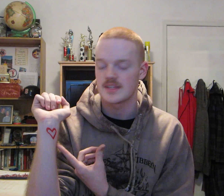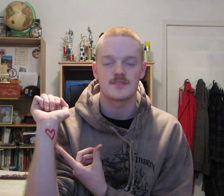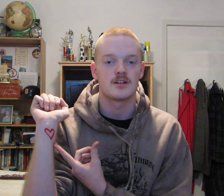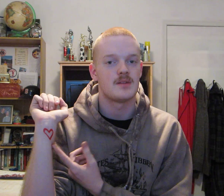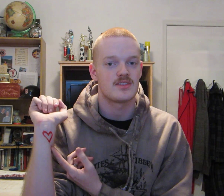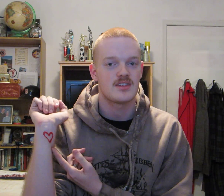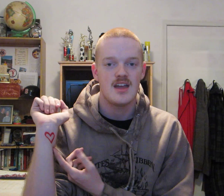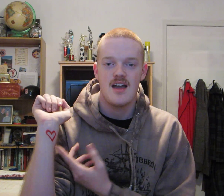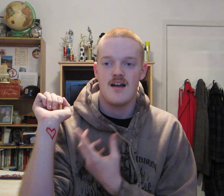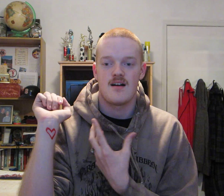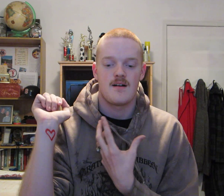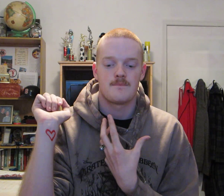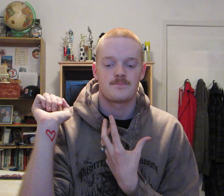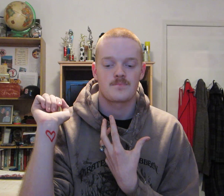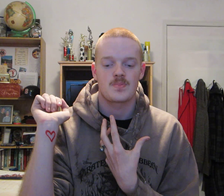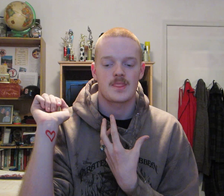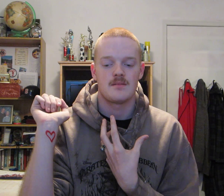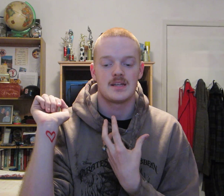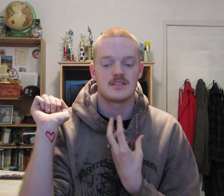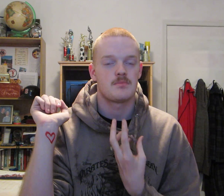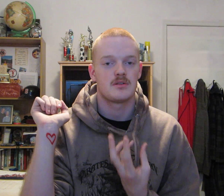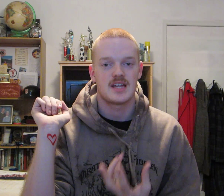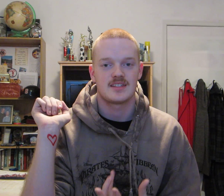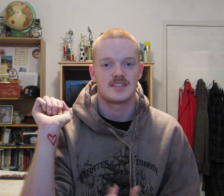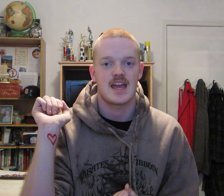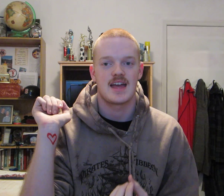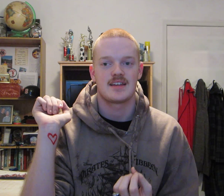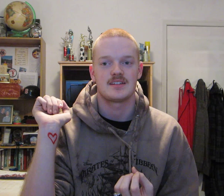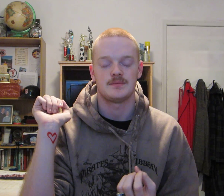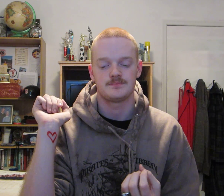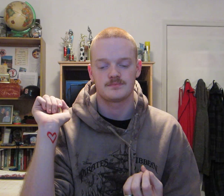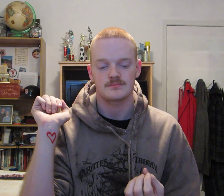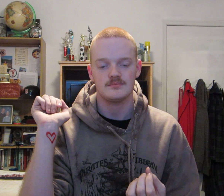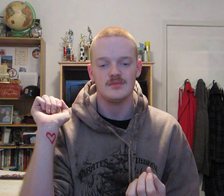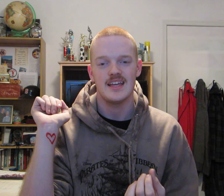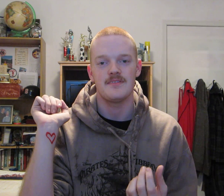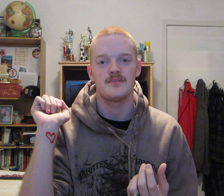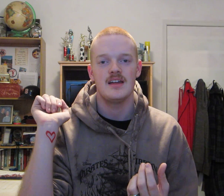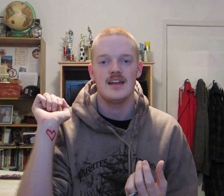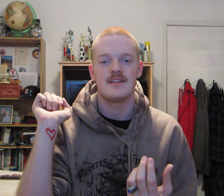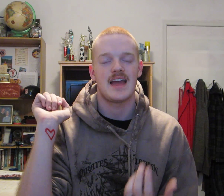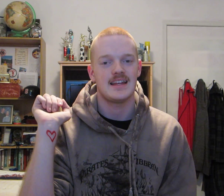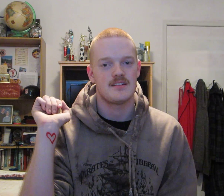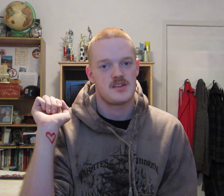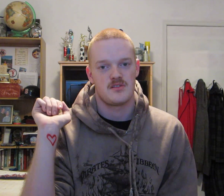this for a month because of the protest. And if any of you